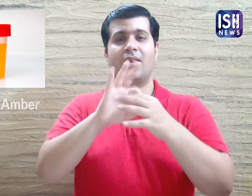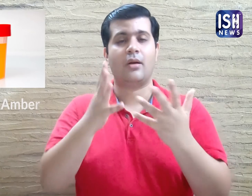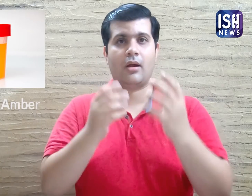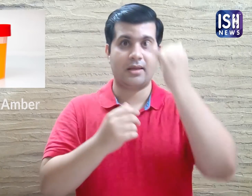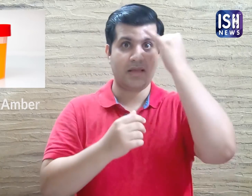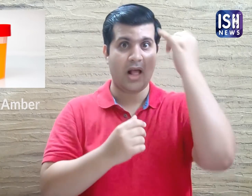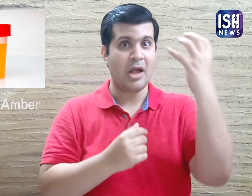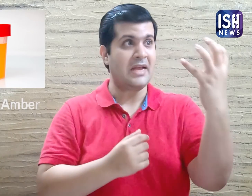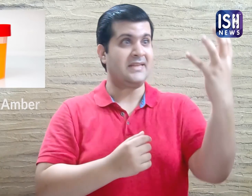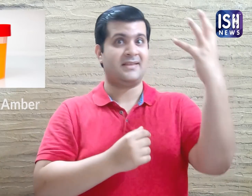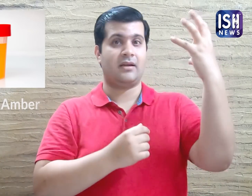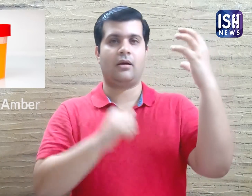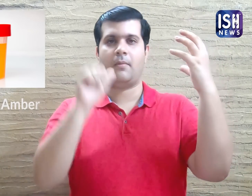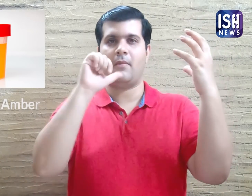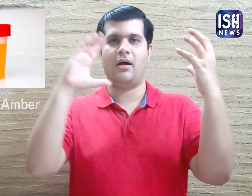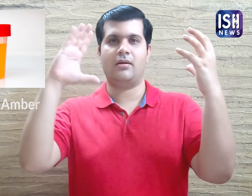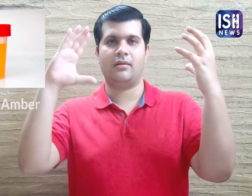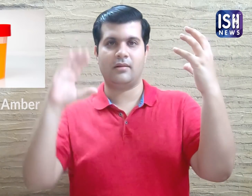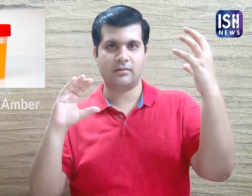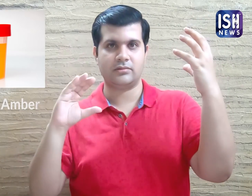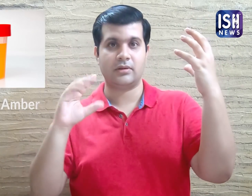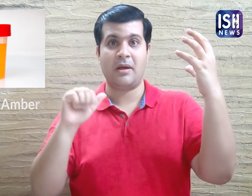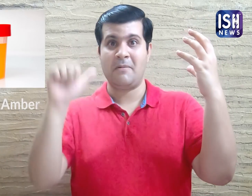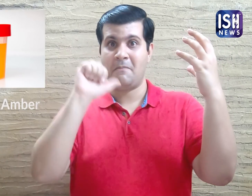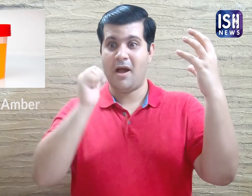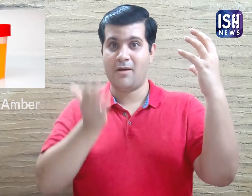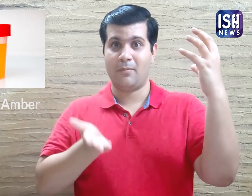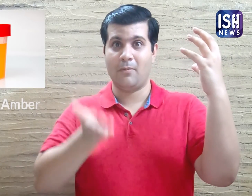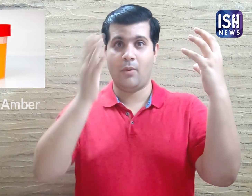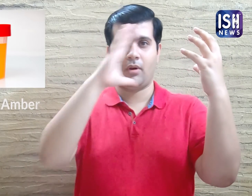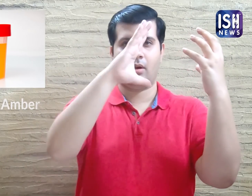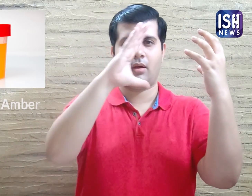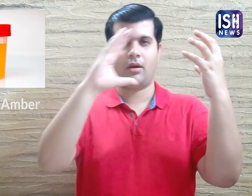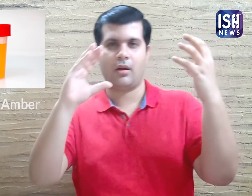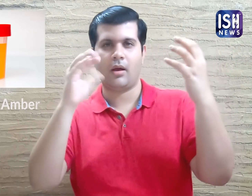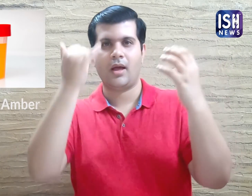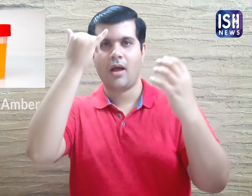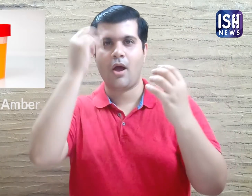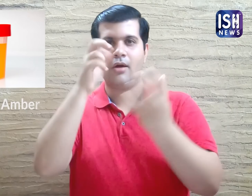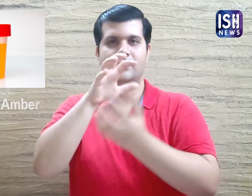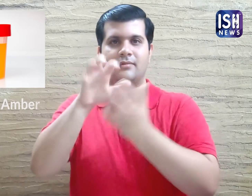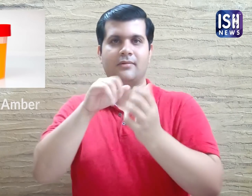The colour of the urine will be diluted depending on the amount of water. 9.